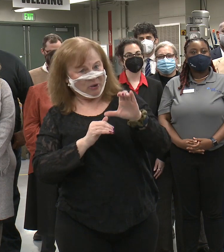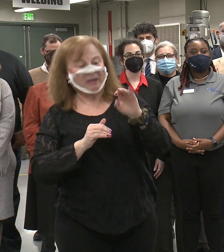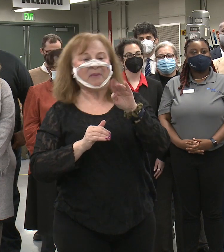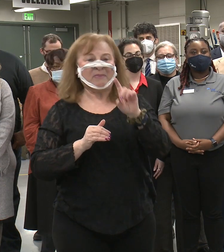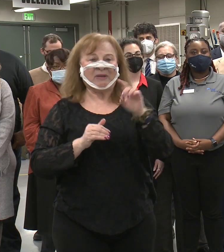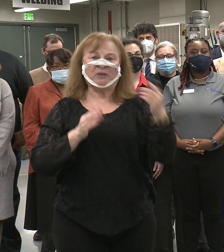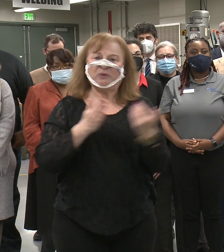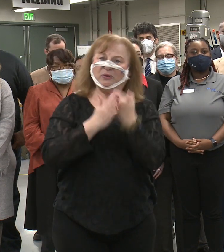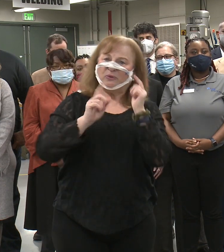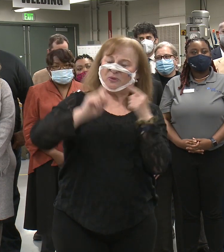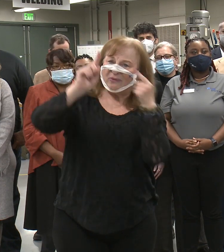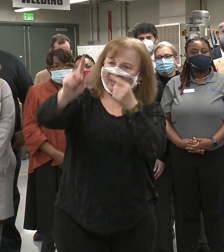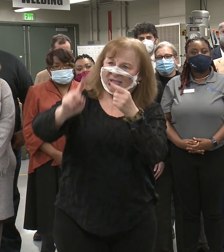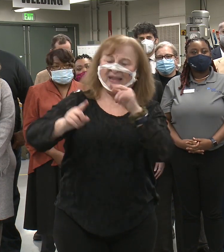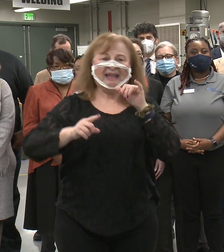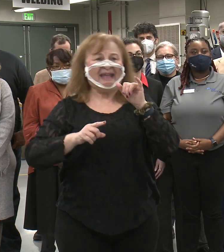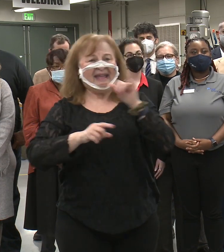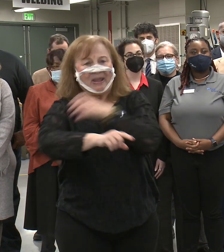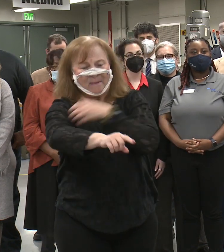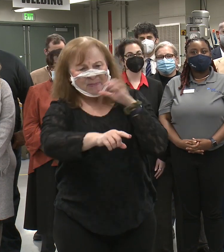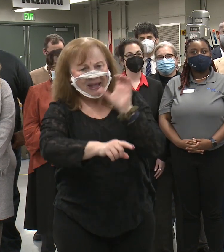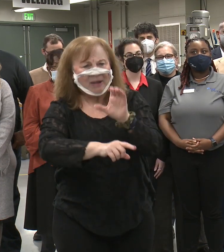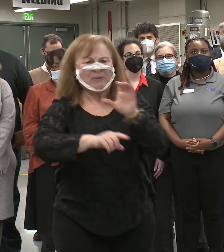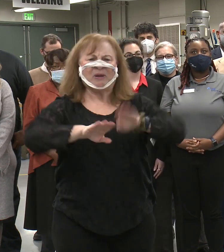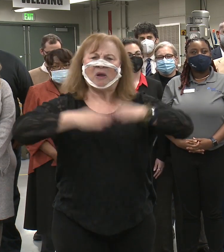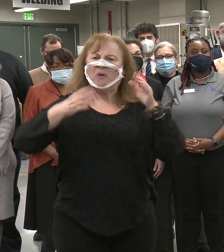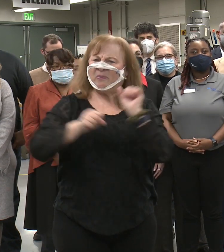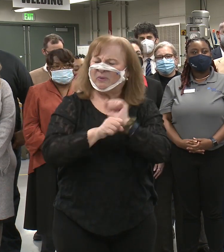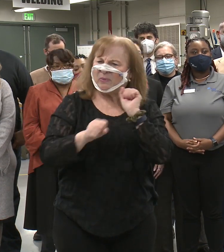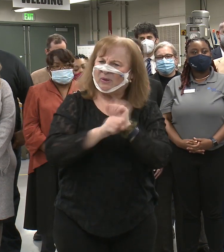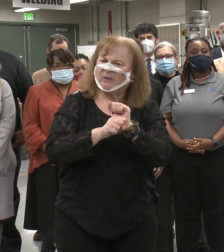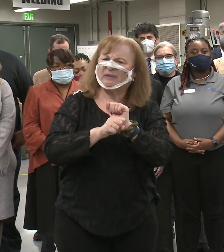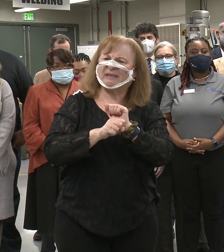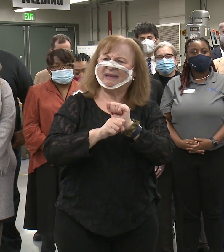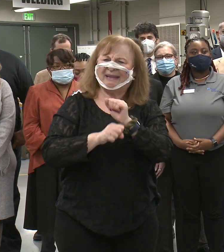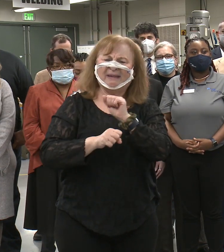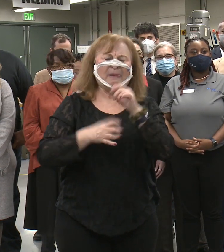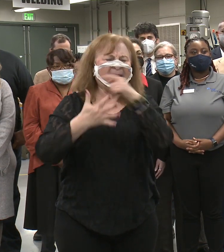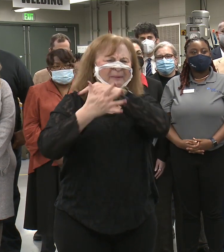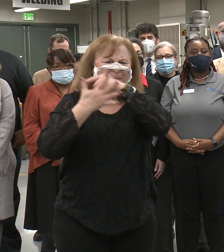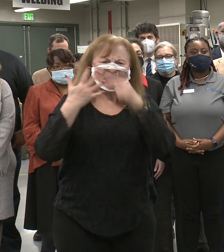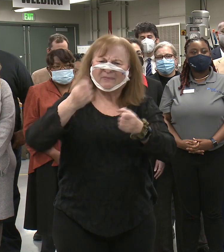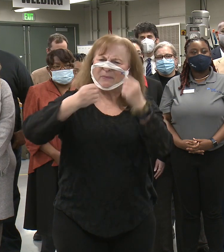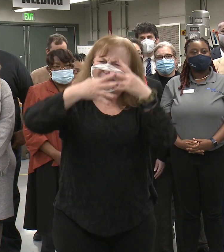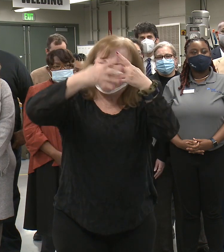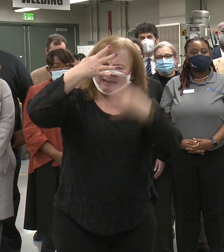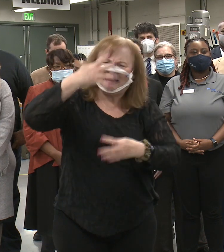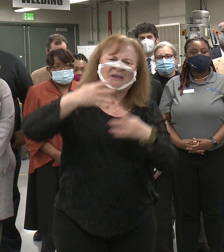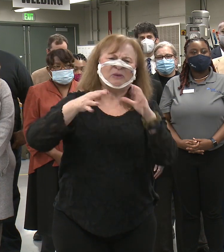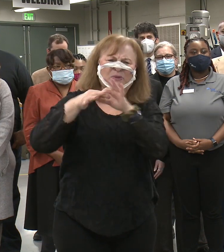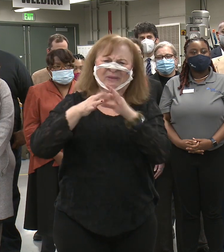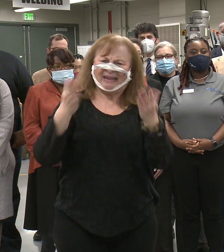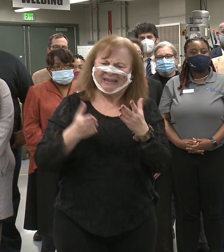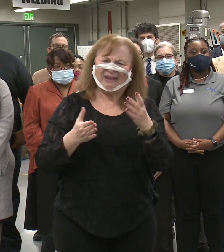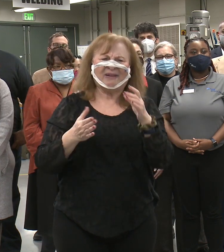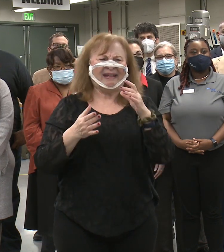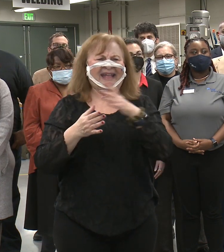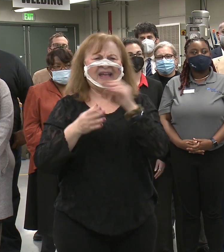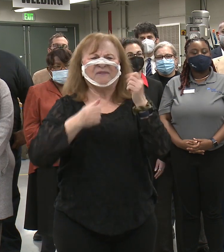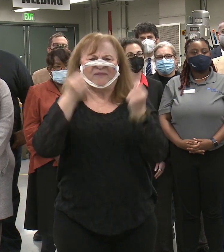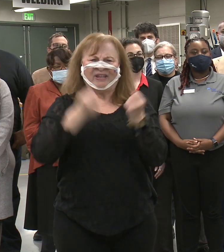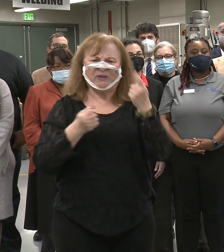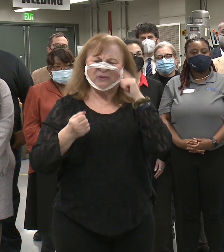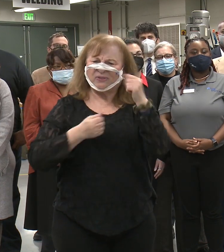Maryland New Directions, Empower, Open Works, Periscope Scholars, Unite Here, and Vehicles for